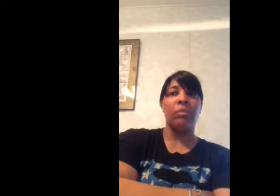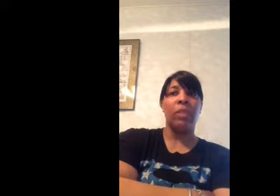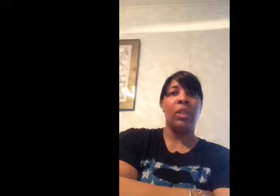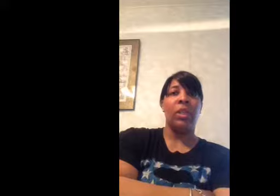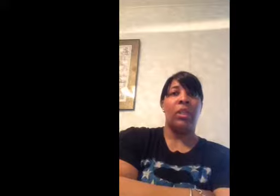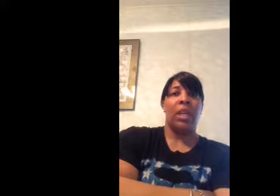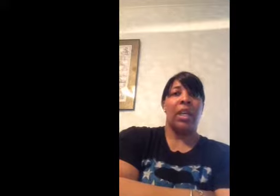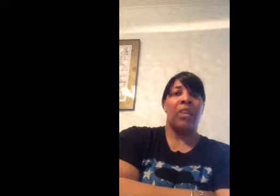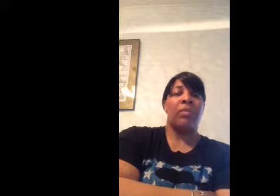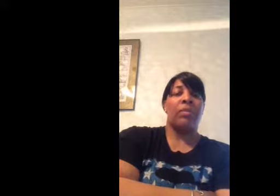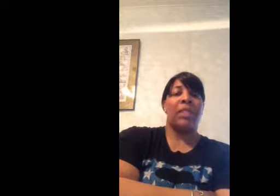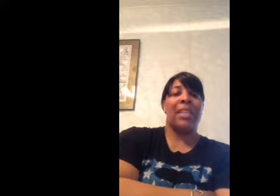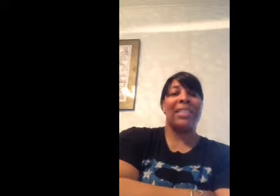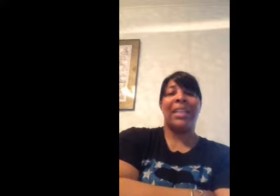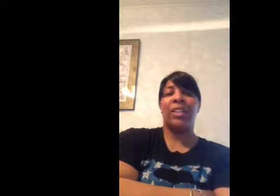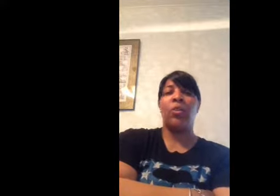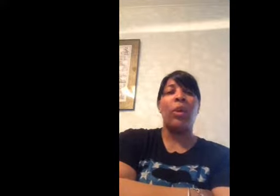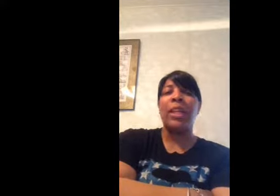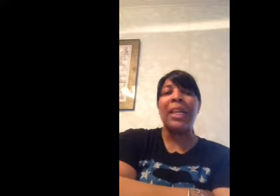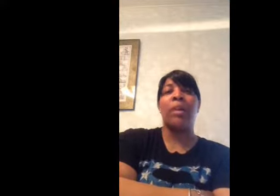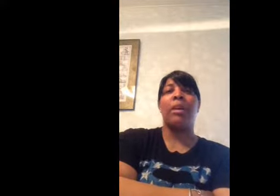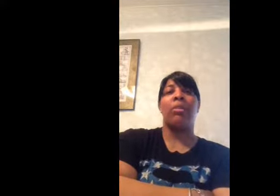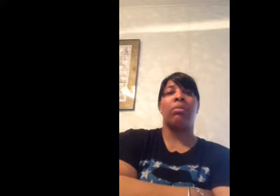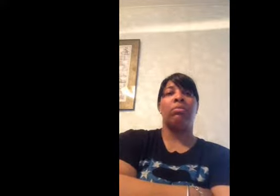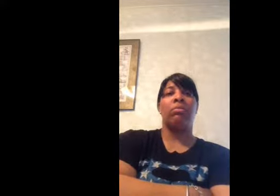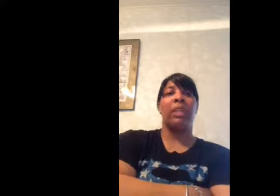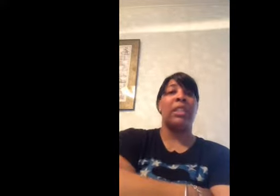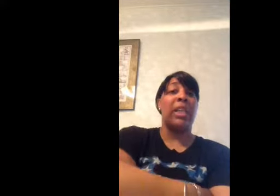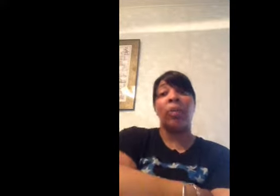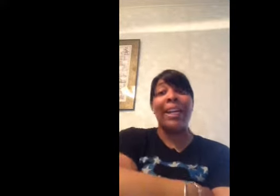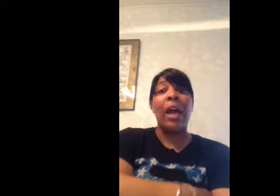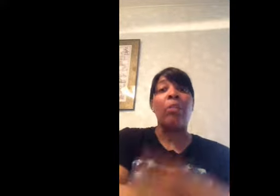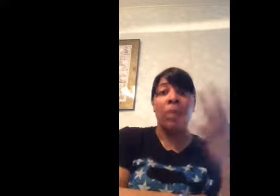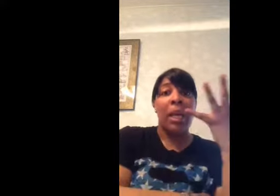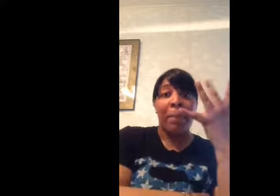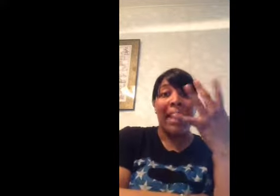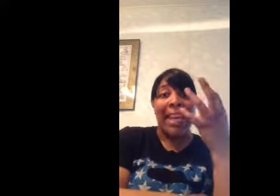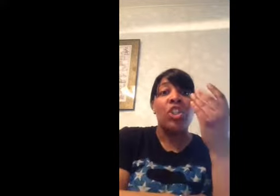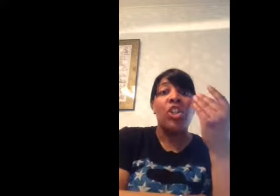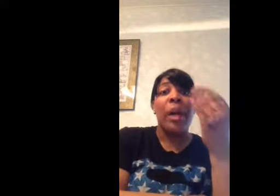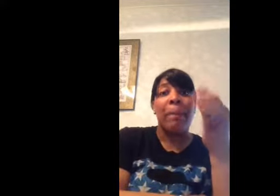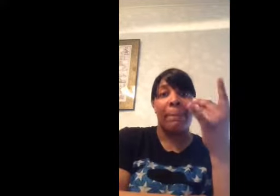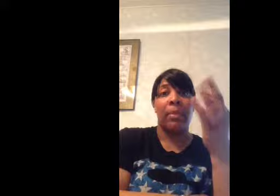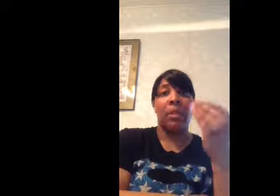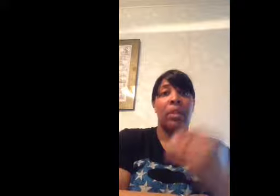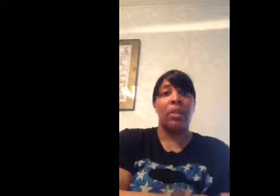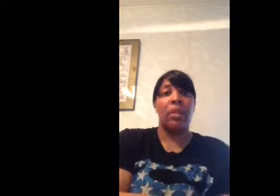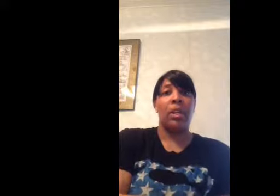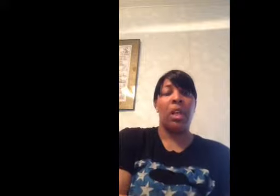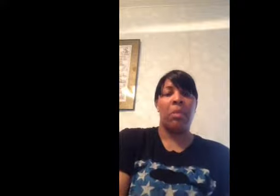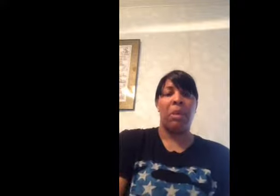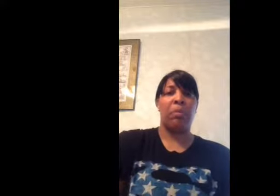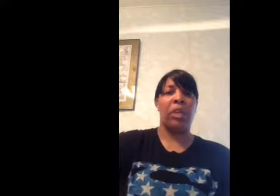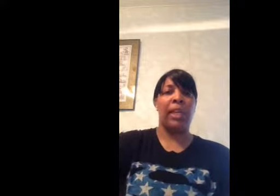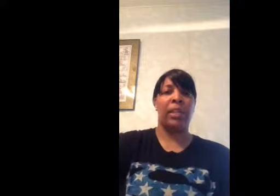I have things that I don't want to think about. Because, like, right now, my hands are numb. And people are like,